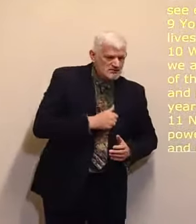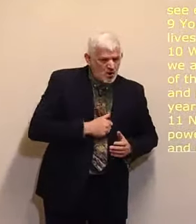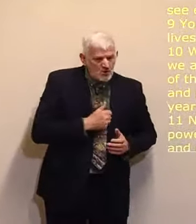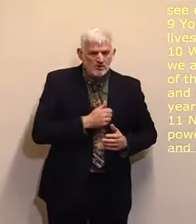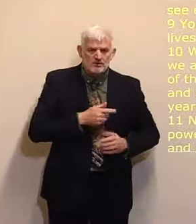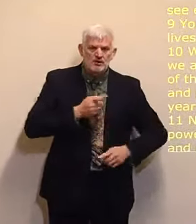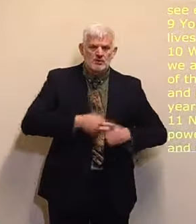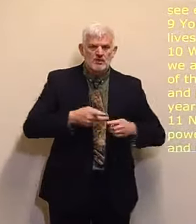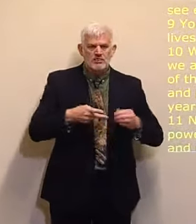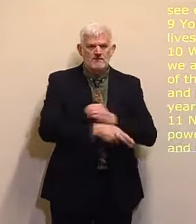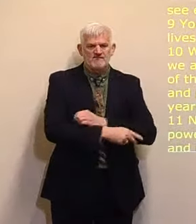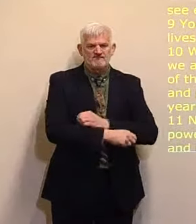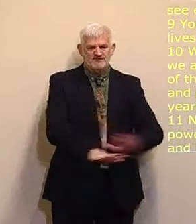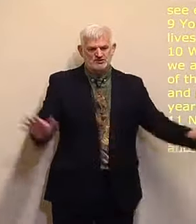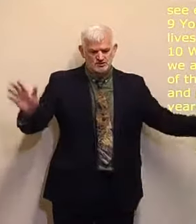and we fly off